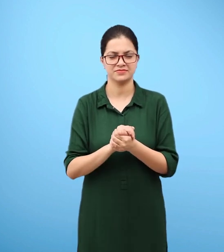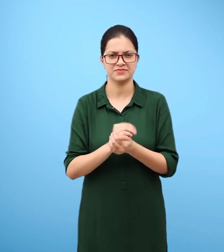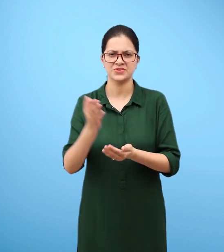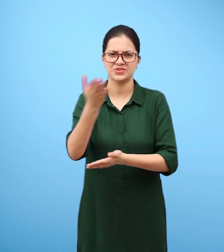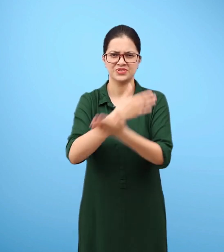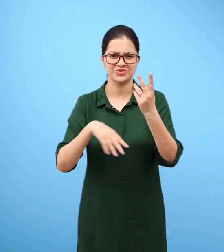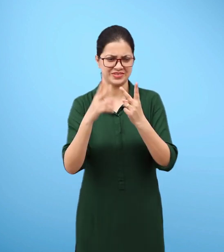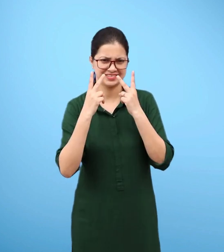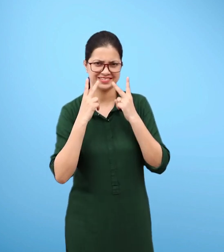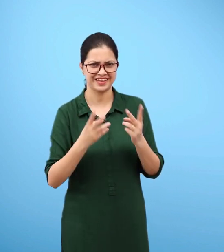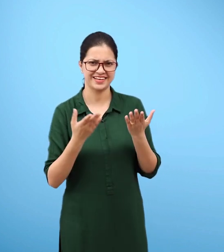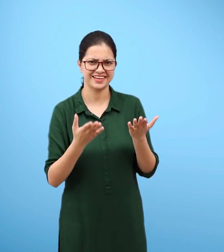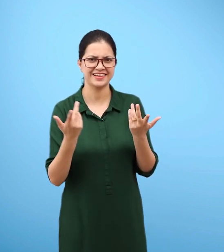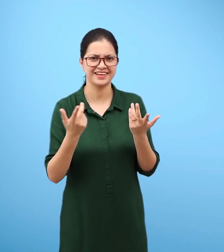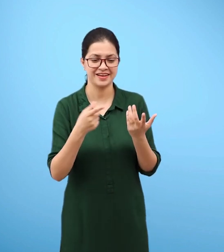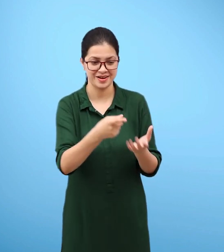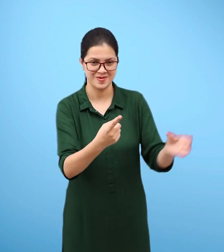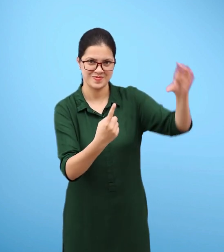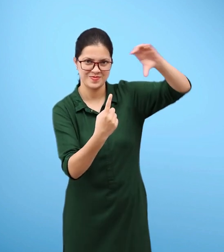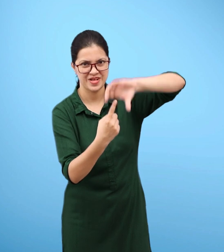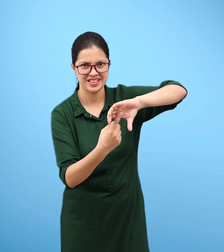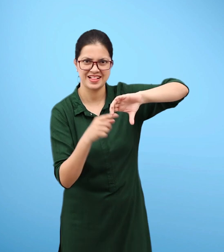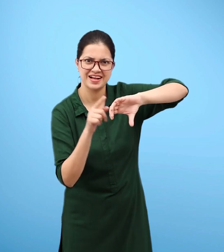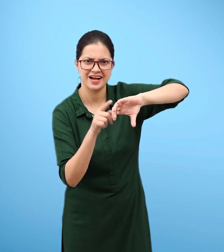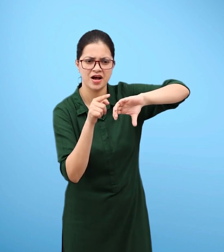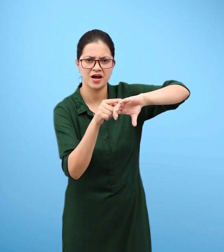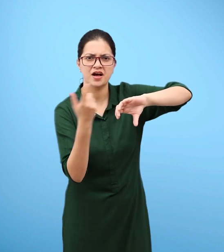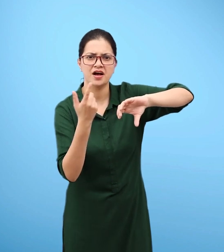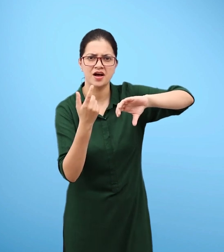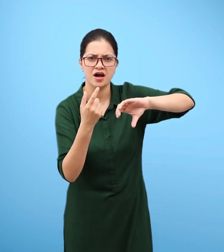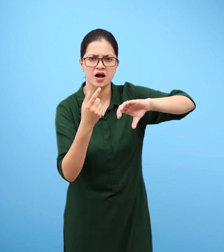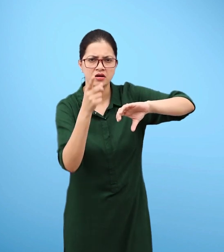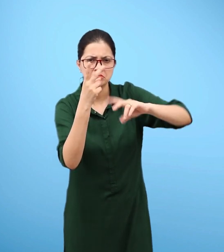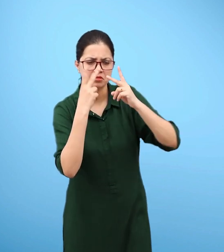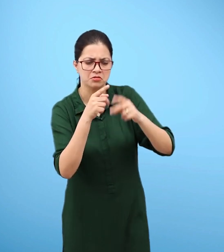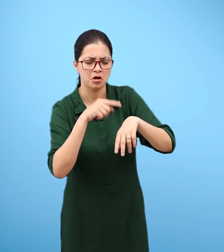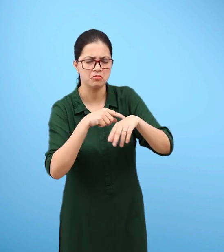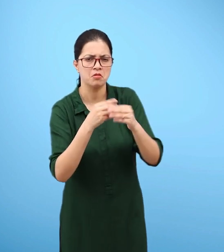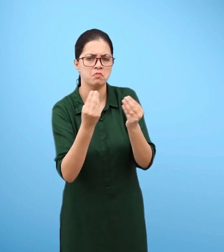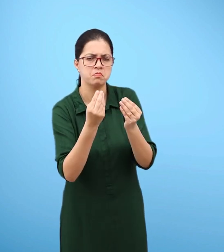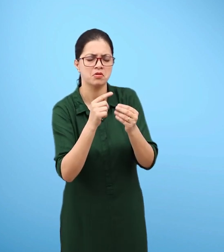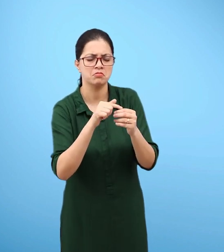You must have observed that the candle covered with glass tumbler got extinguished after some time.